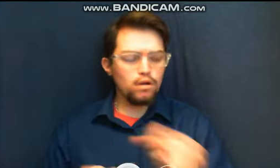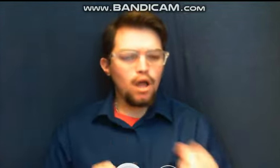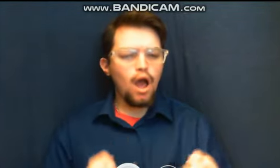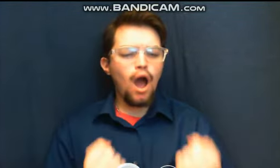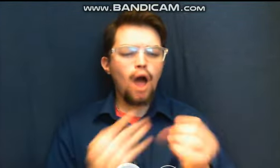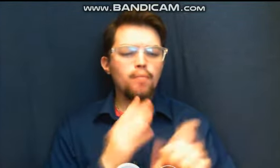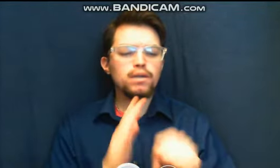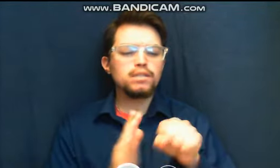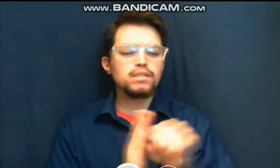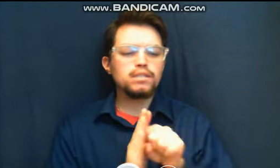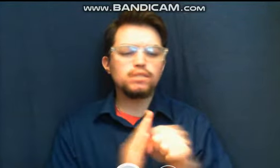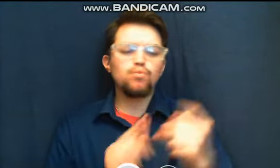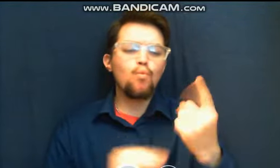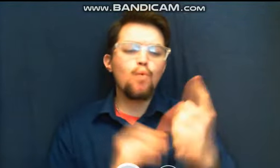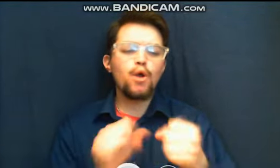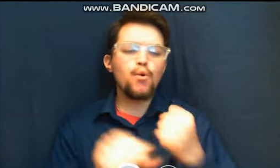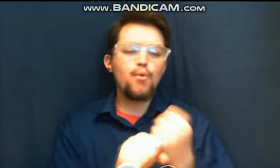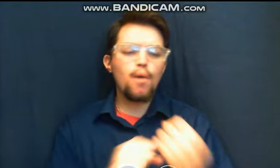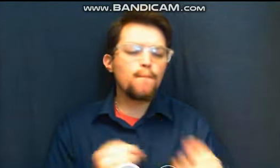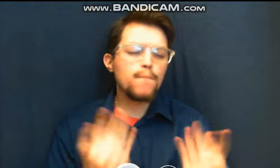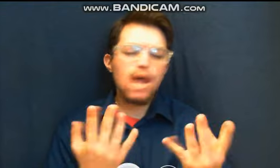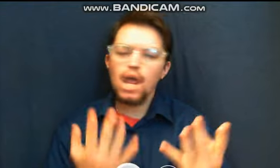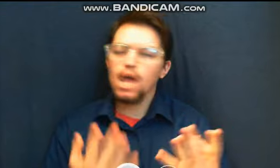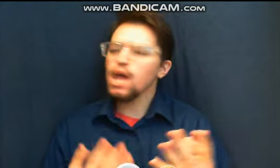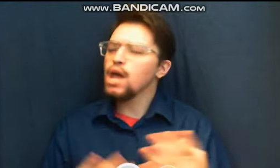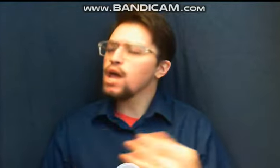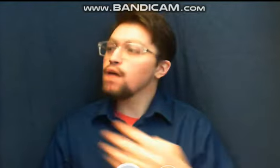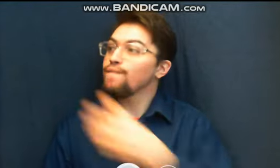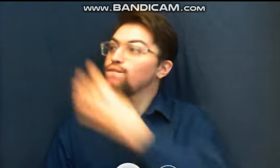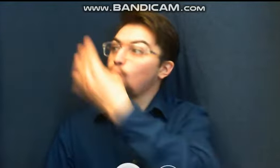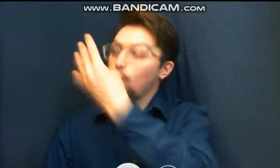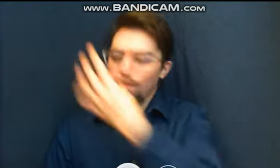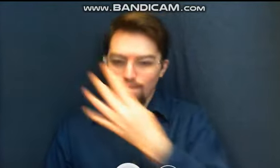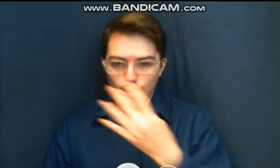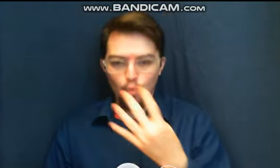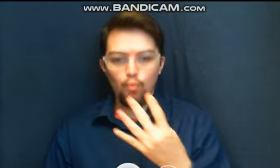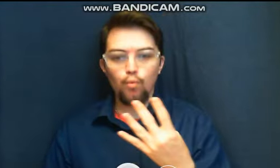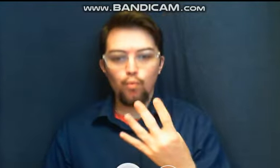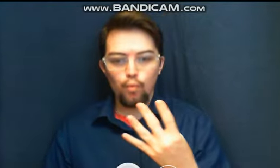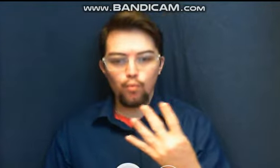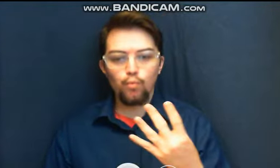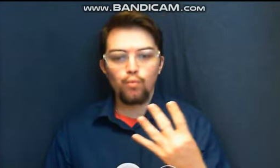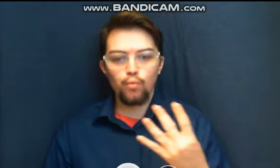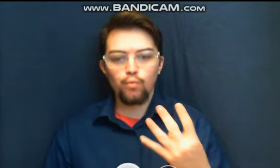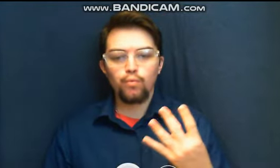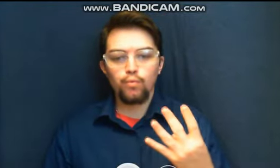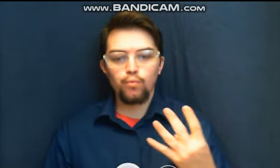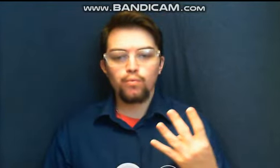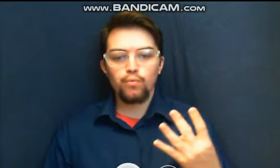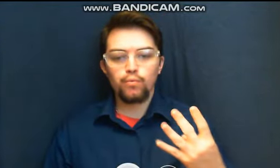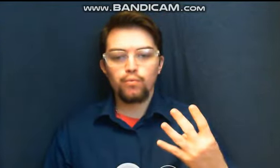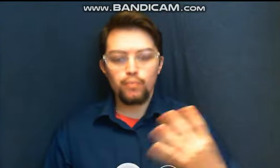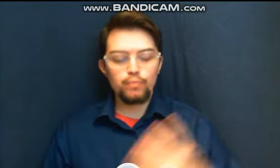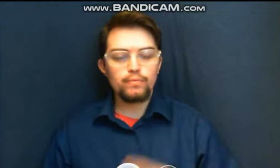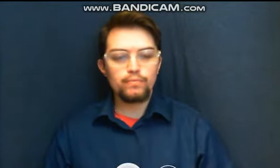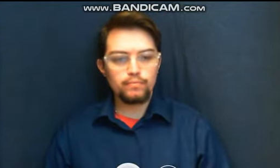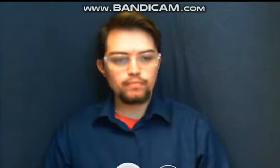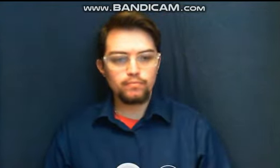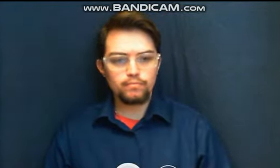let's see, let's take a vote, you